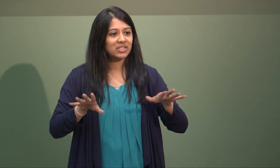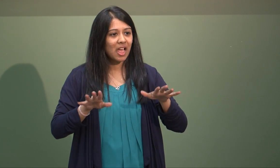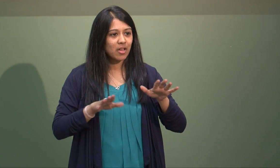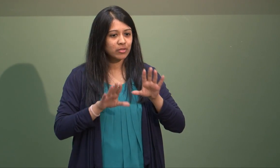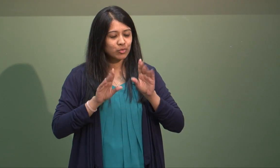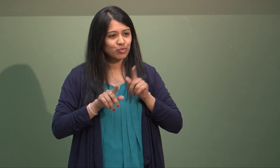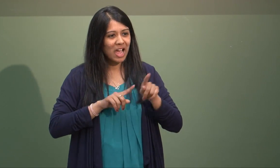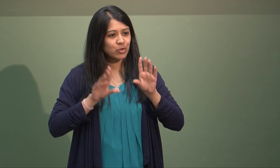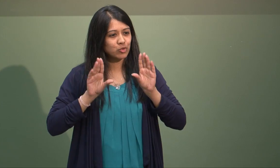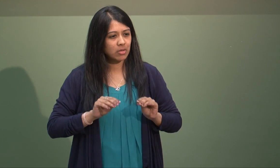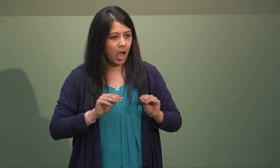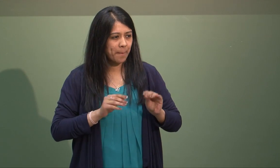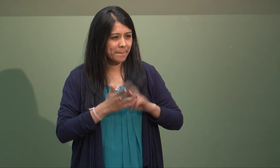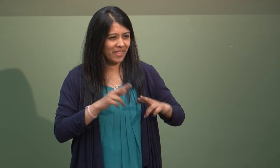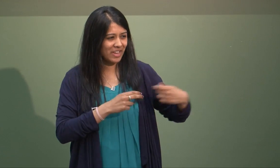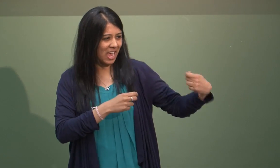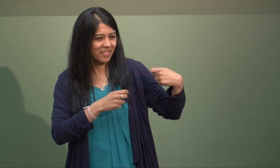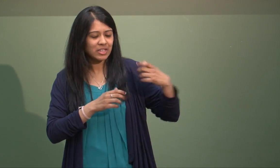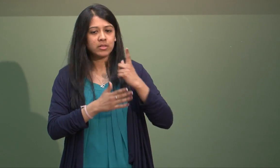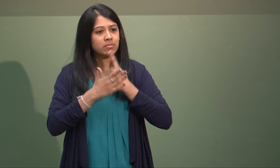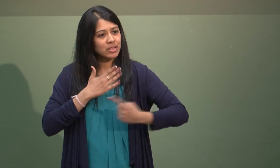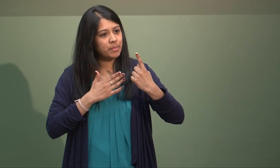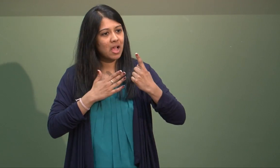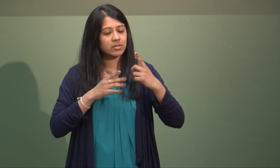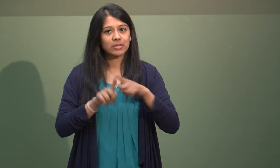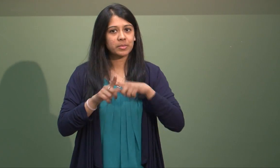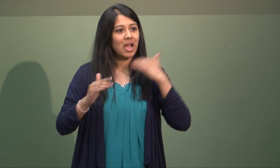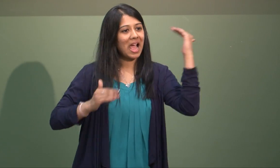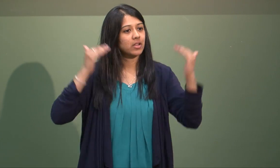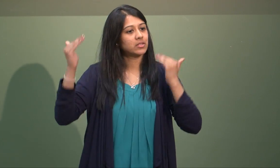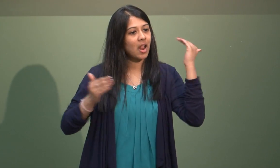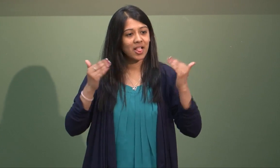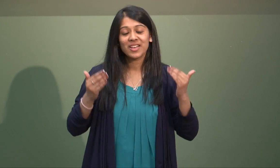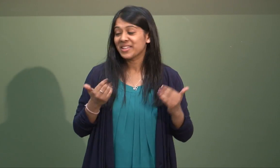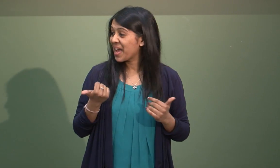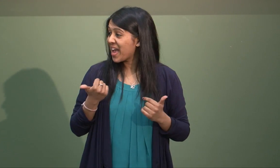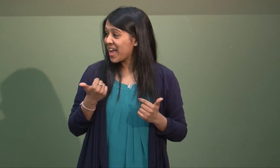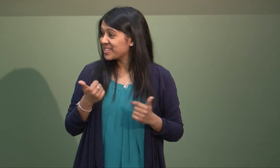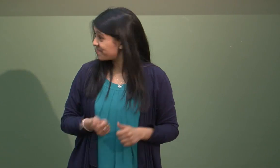I think it was really worthwhile. It was something I was able to achieve independently.